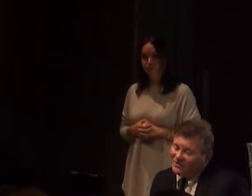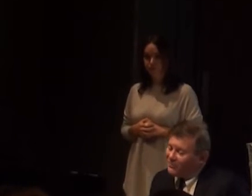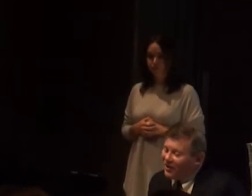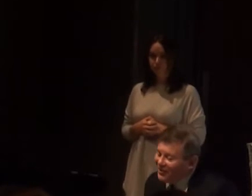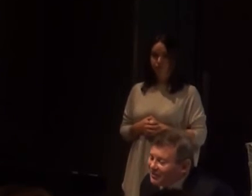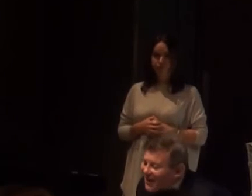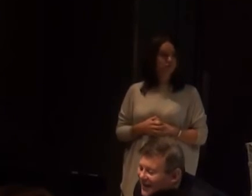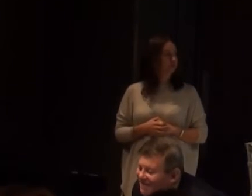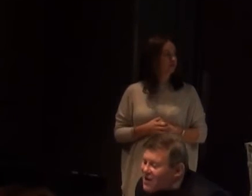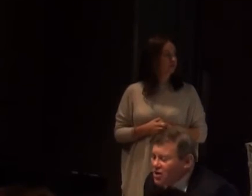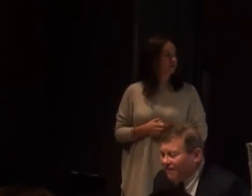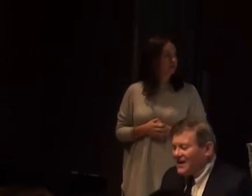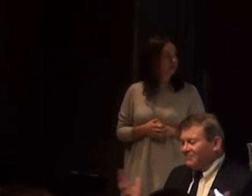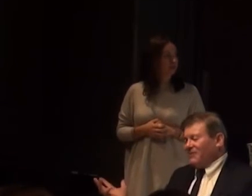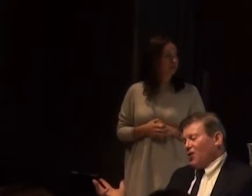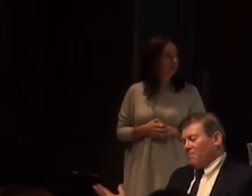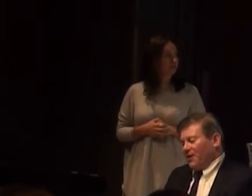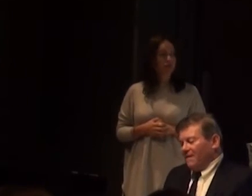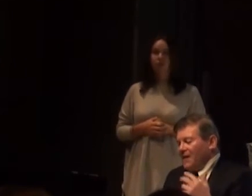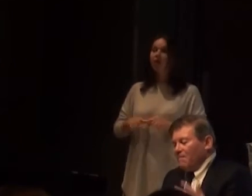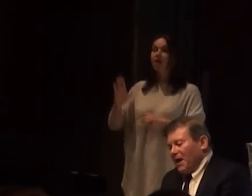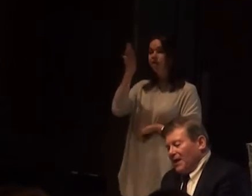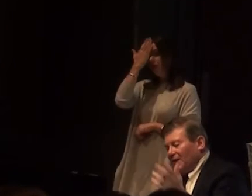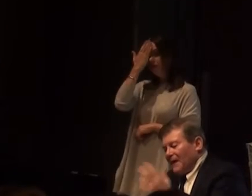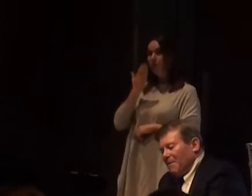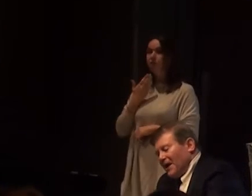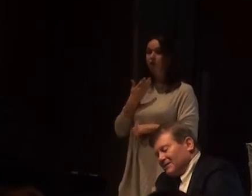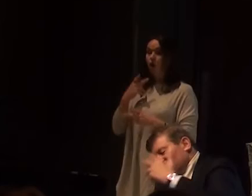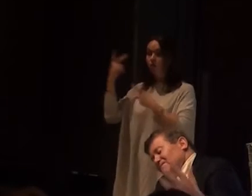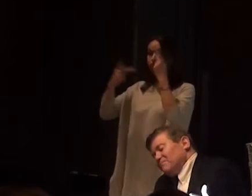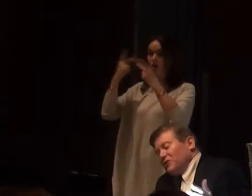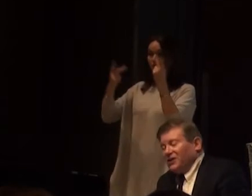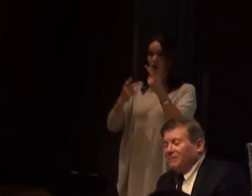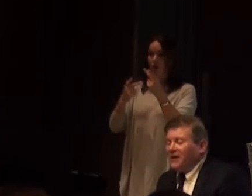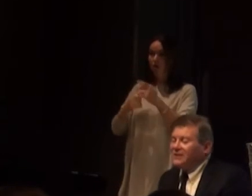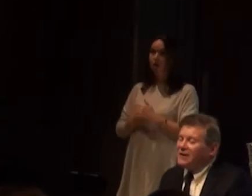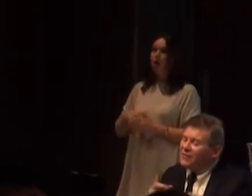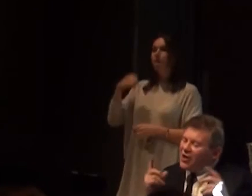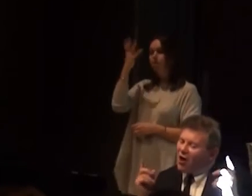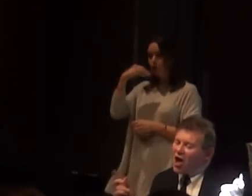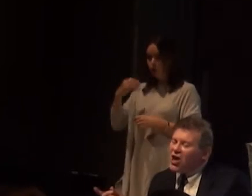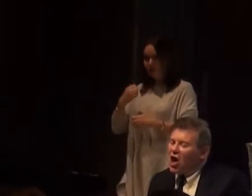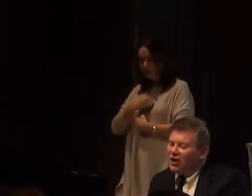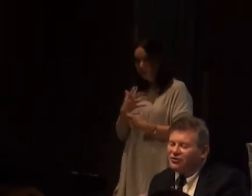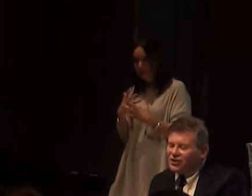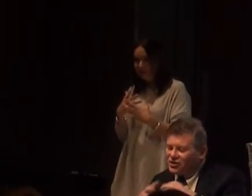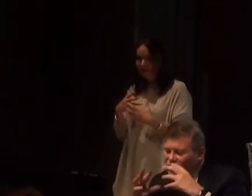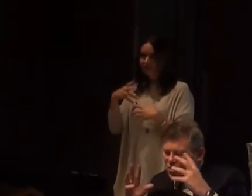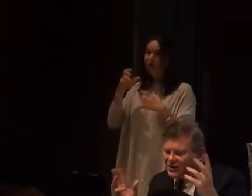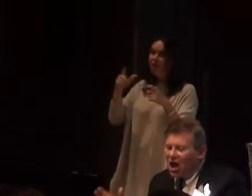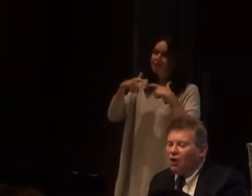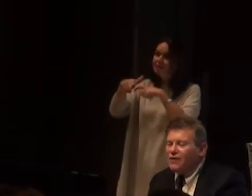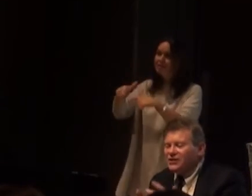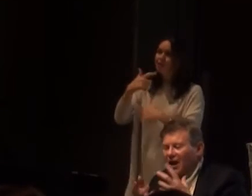Mal. I've said what I think about that. The Phantom of the Opera. Venom, Event, Duty and the Beast. There are in our literature